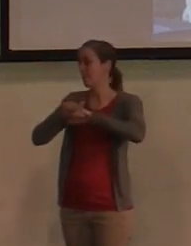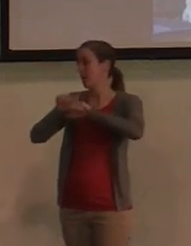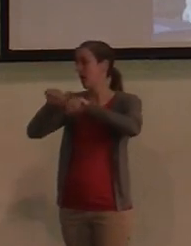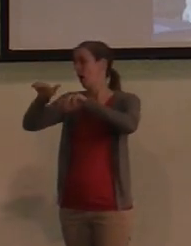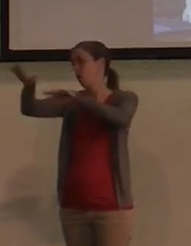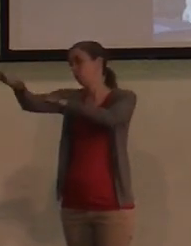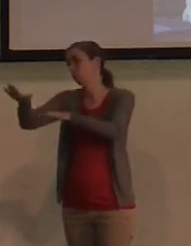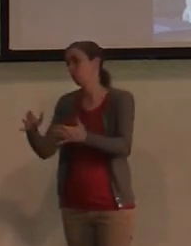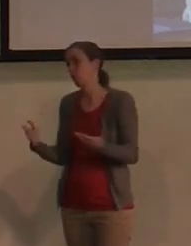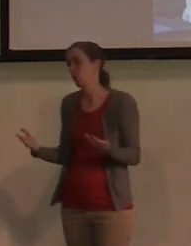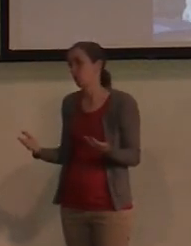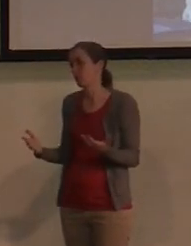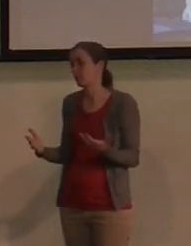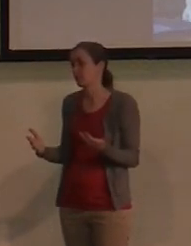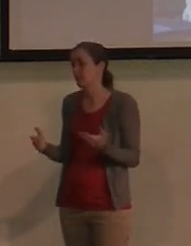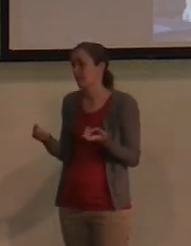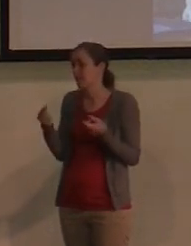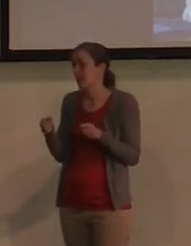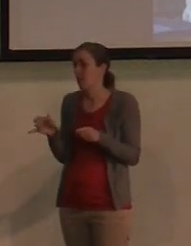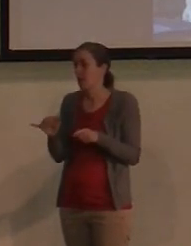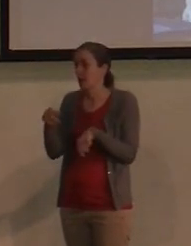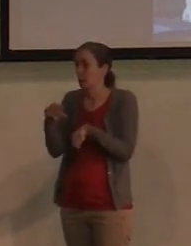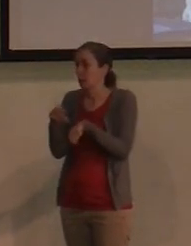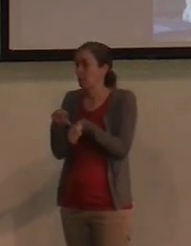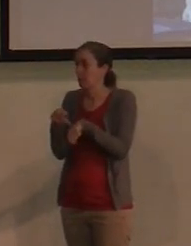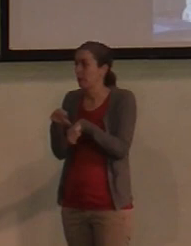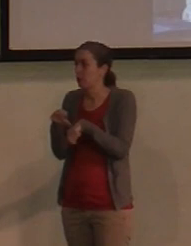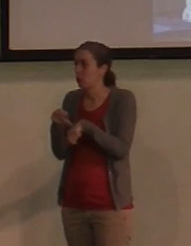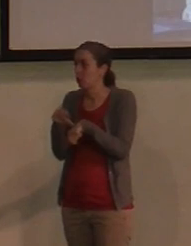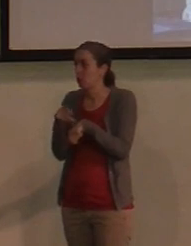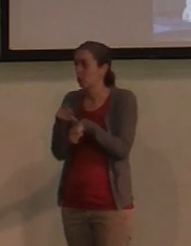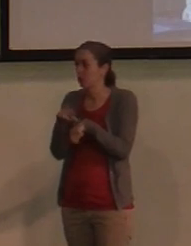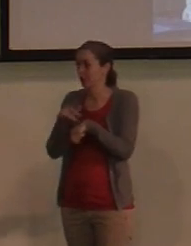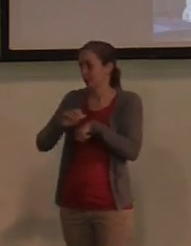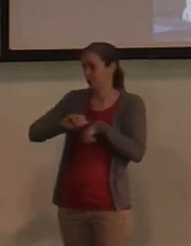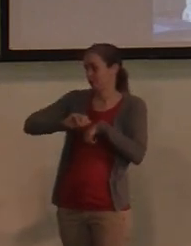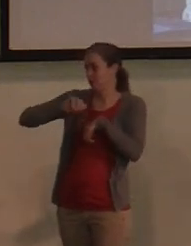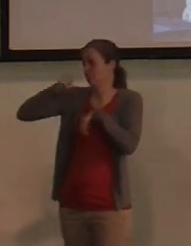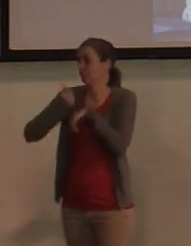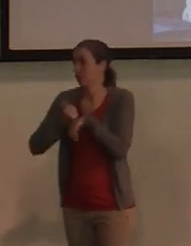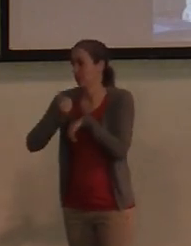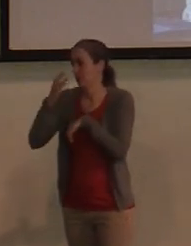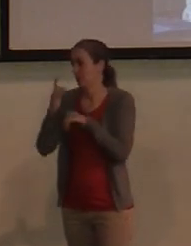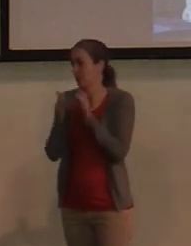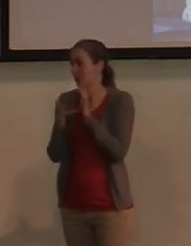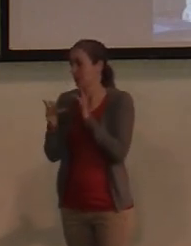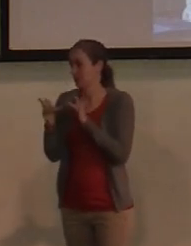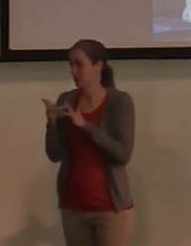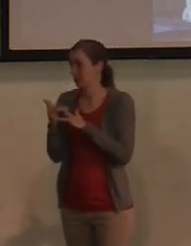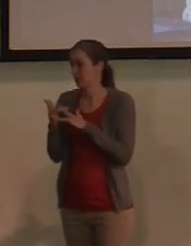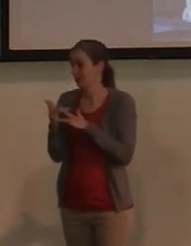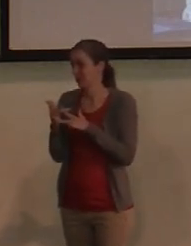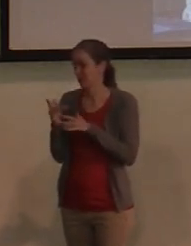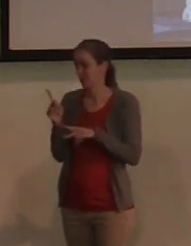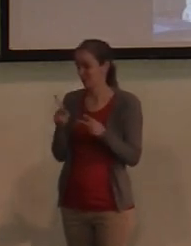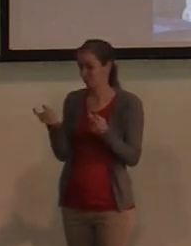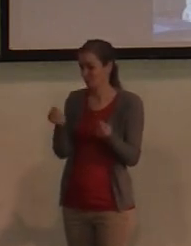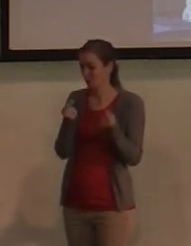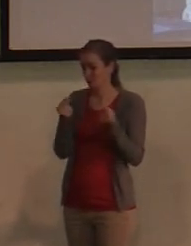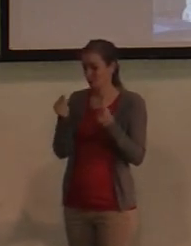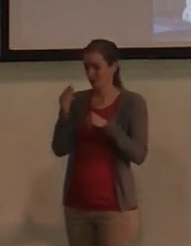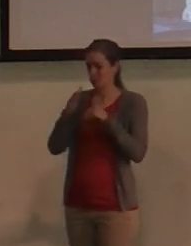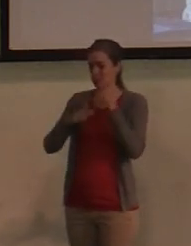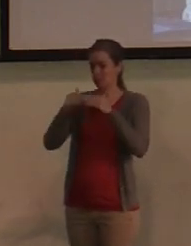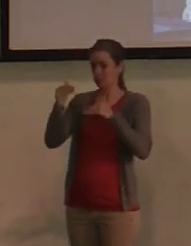some key event like Peter being reinstated by Jesus, and you take those things, and what they've done is just built some kind of